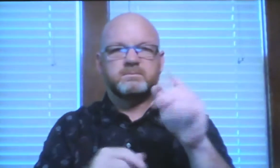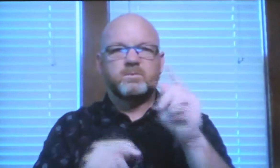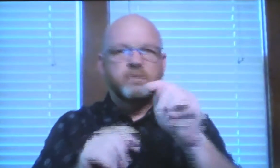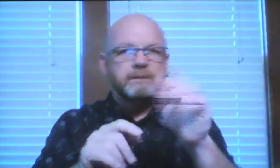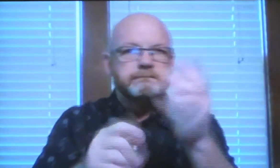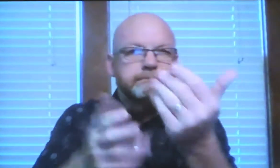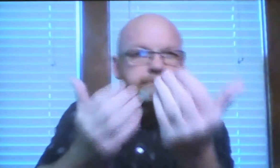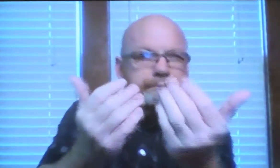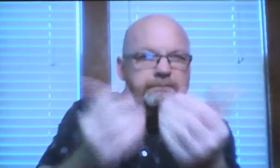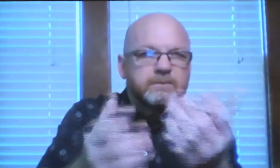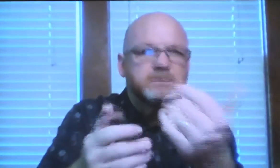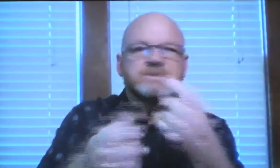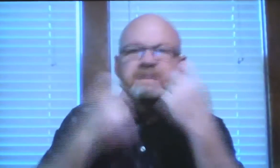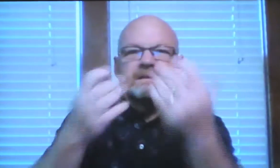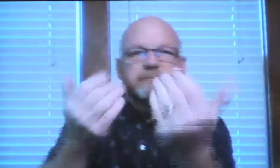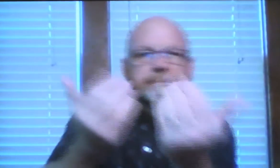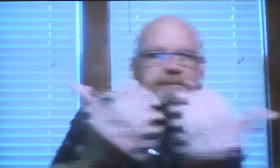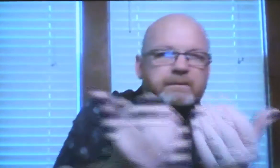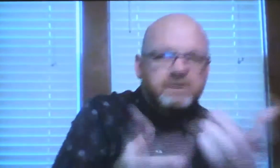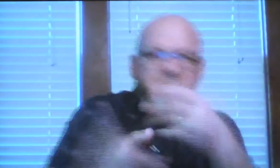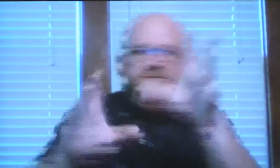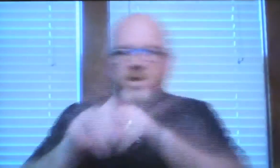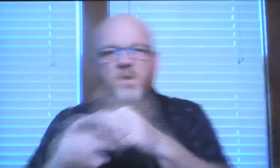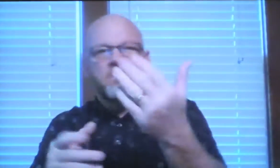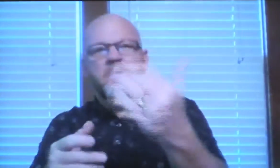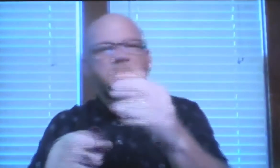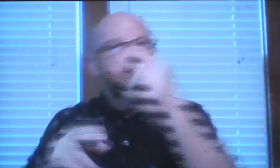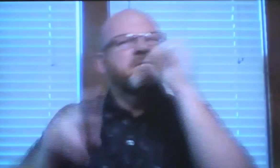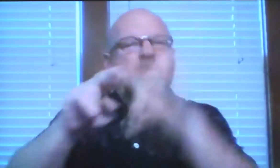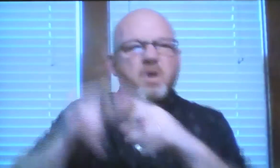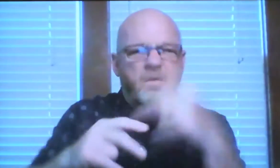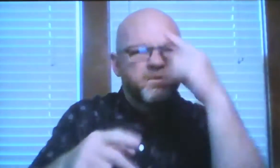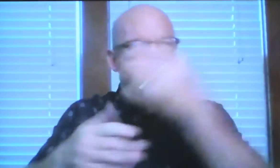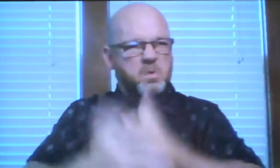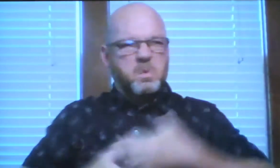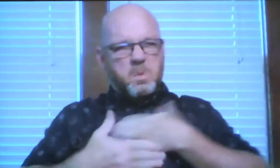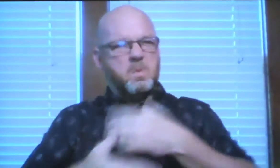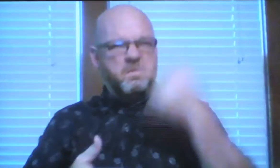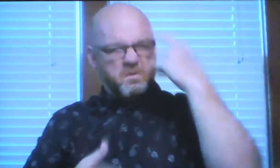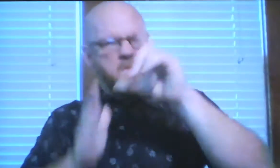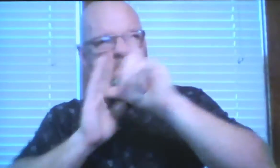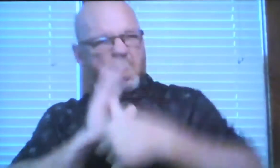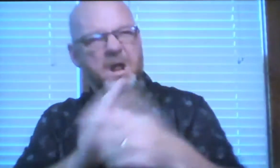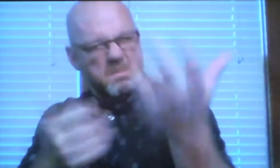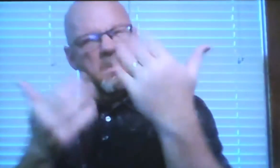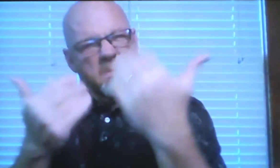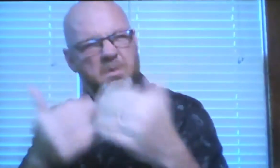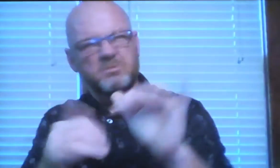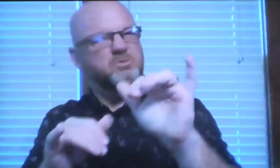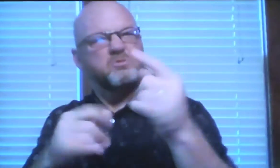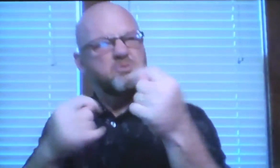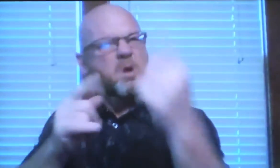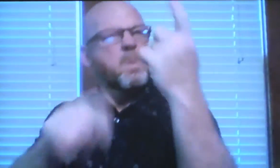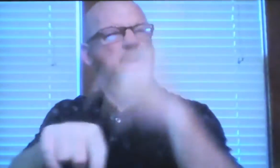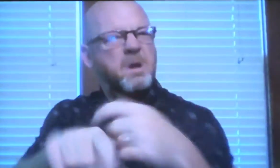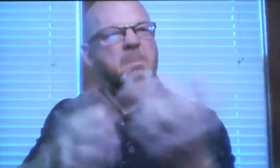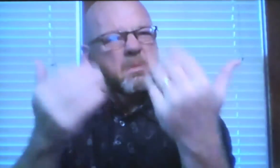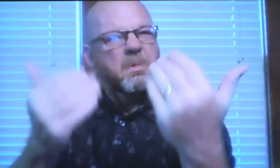temptations that they can put there and say, come on, come on, just get involved. It's fun. You're going to enjoy this. Just